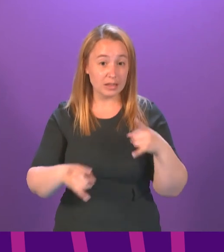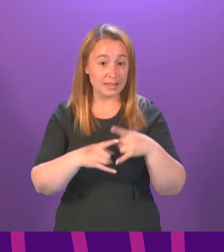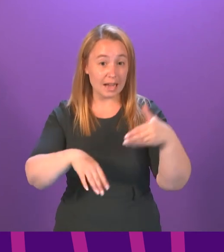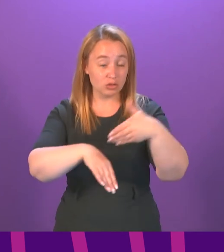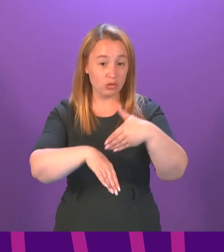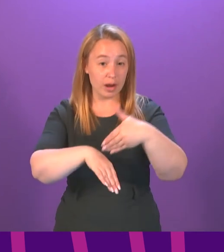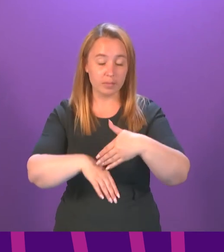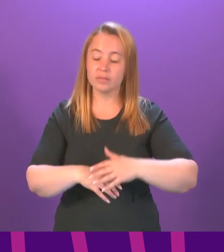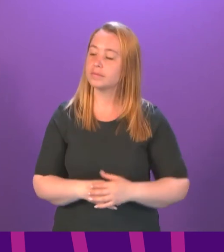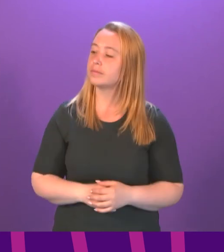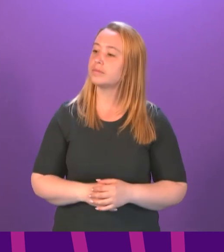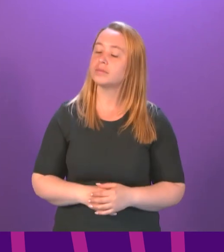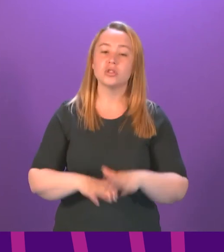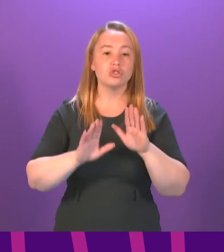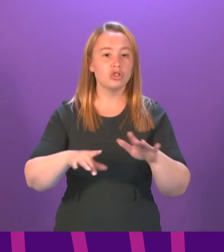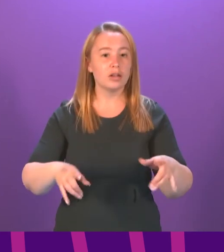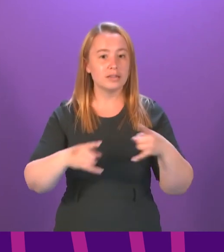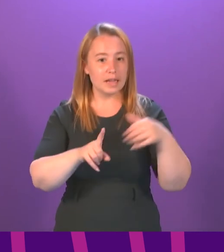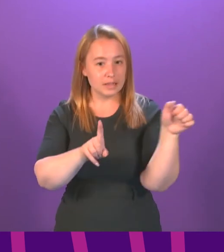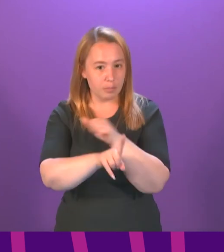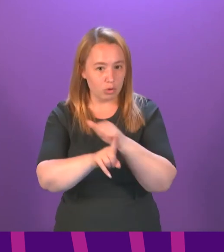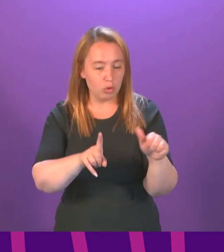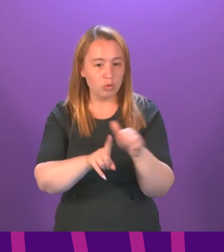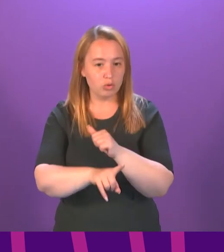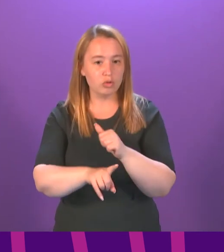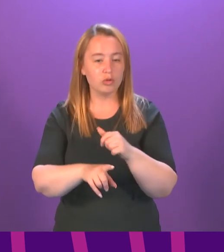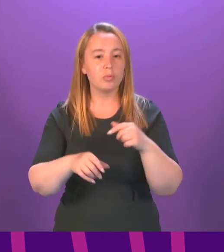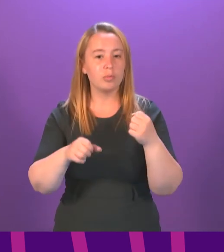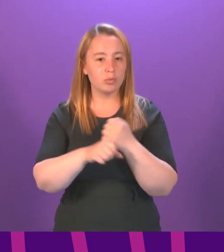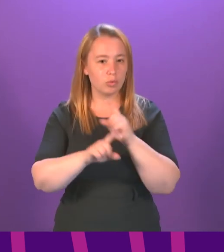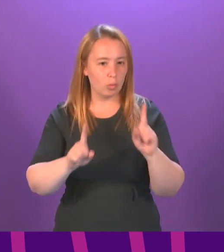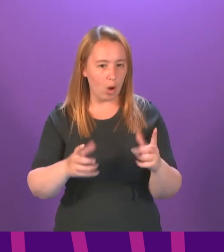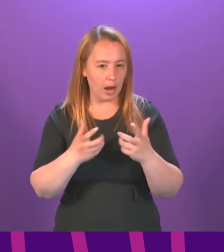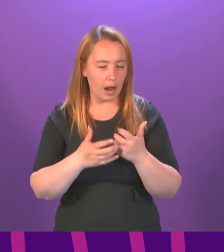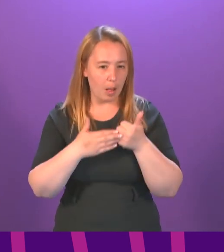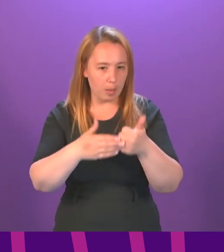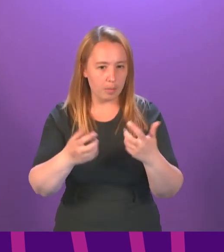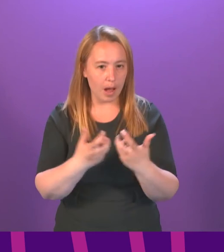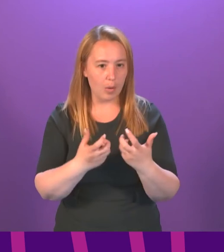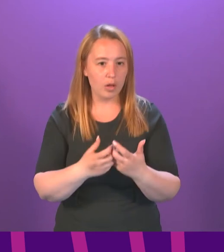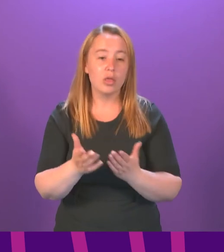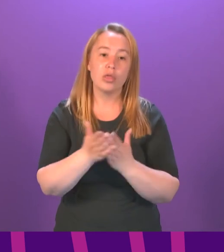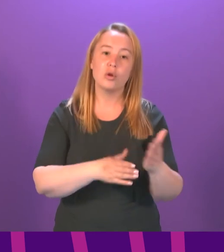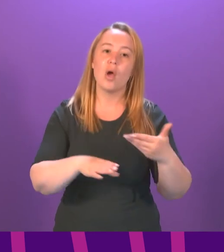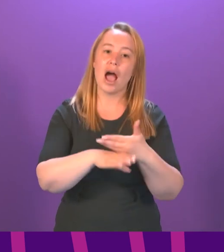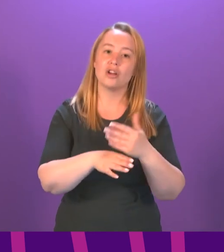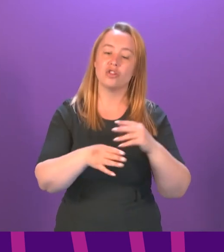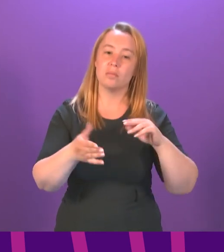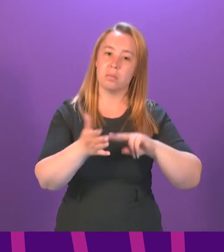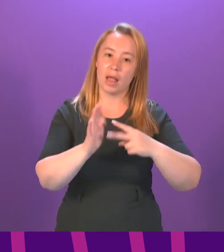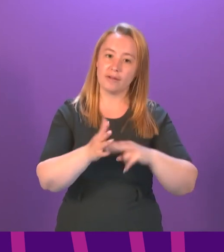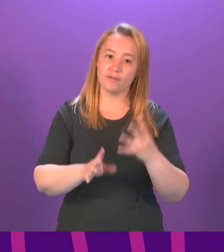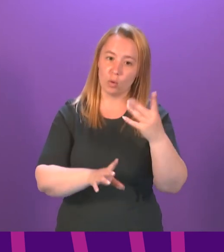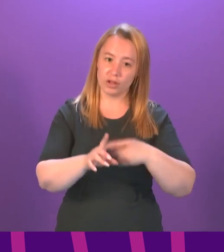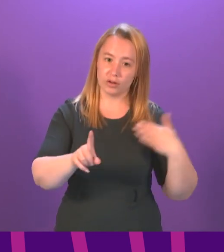We continue to tackle child sexual abuse and exploitation by building on the work delivered over the last four years through the National Action Plan to prevent and tackle